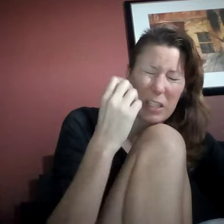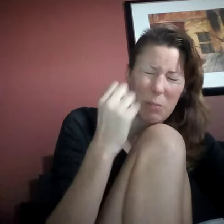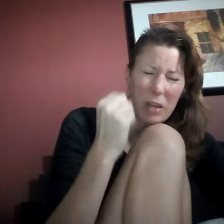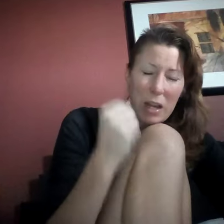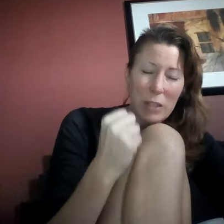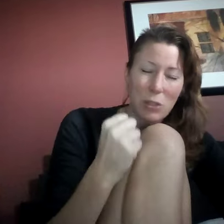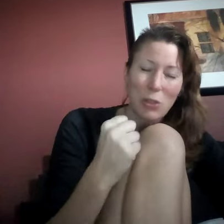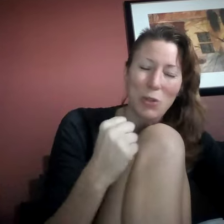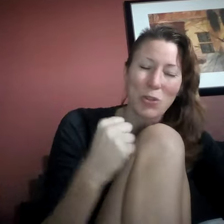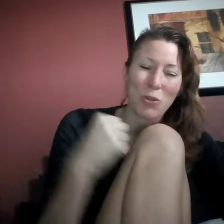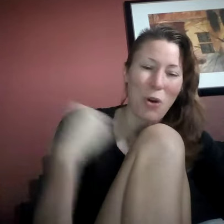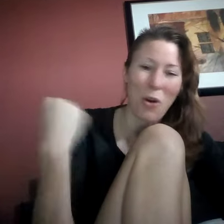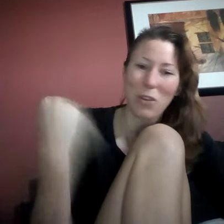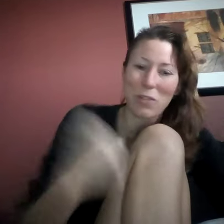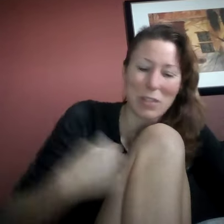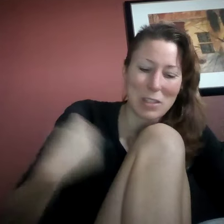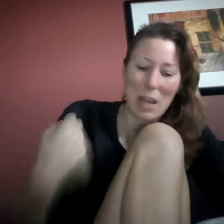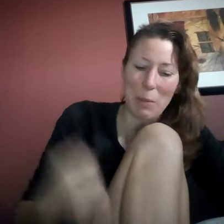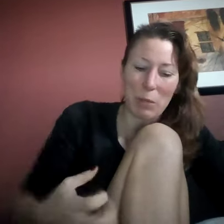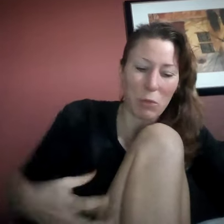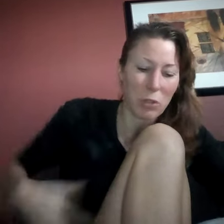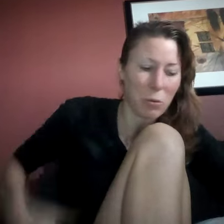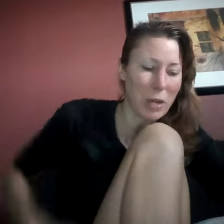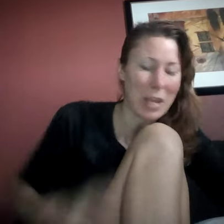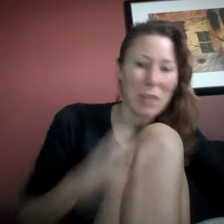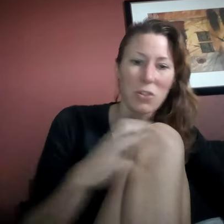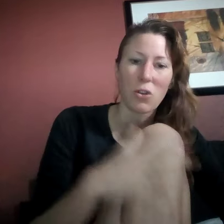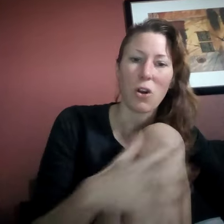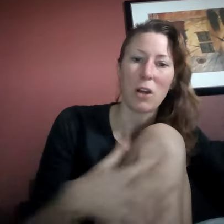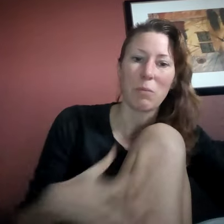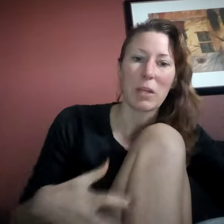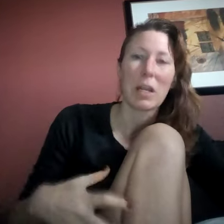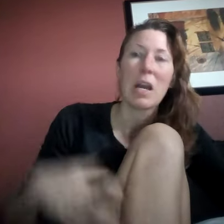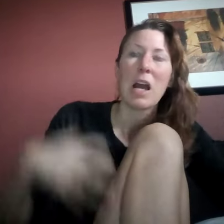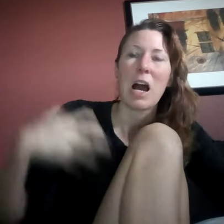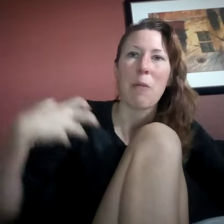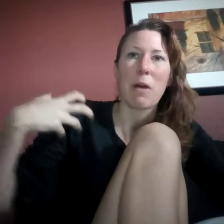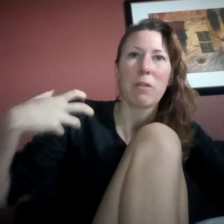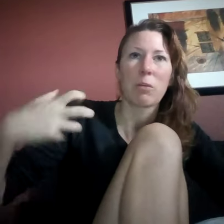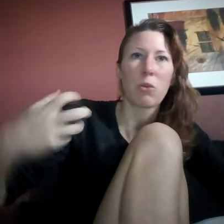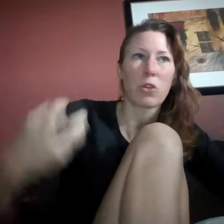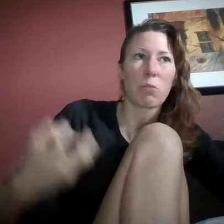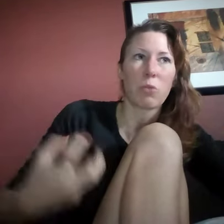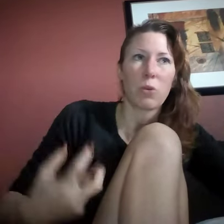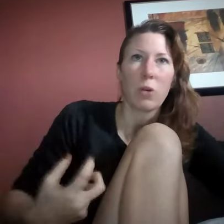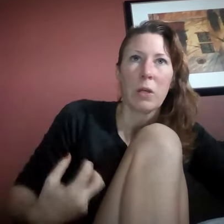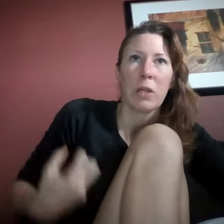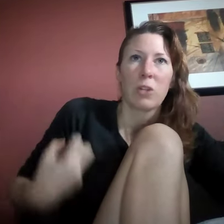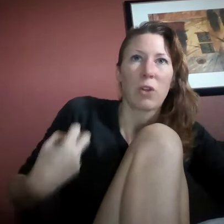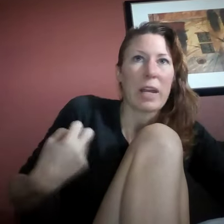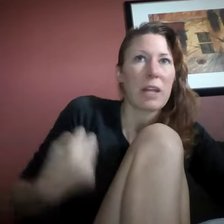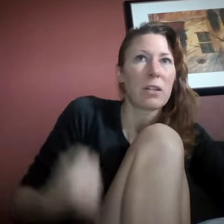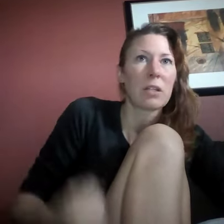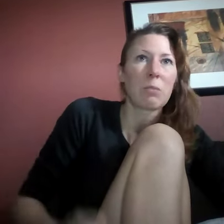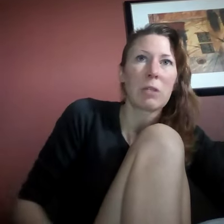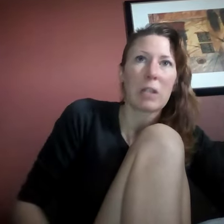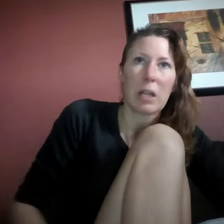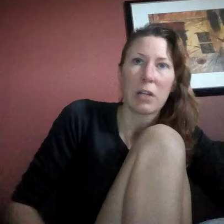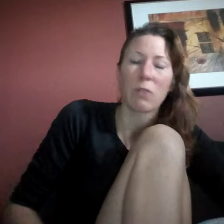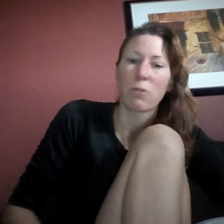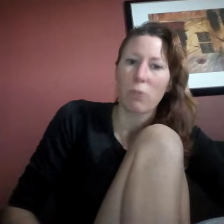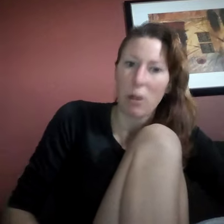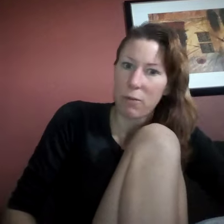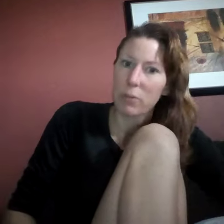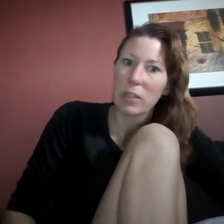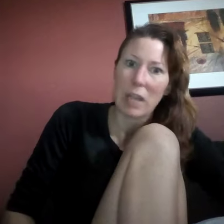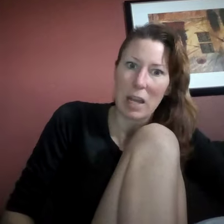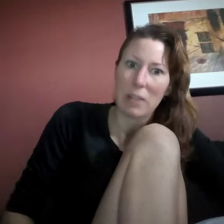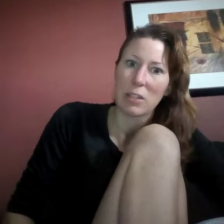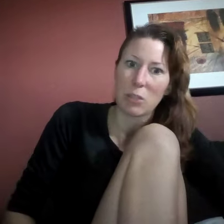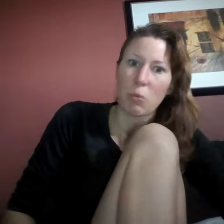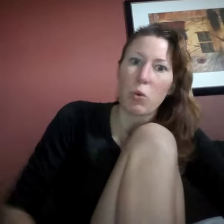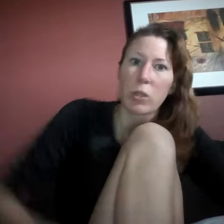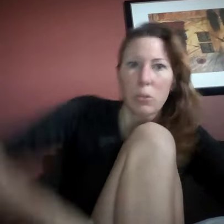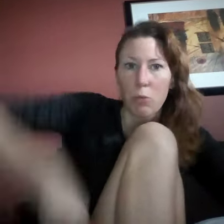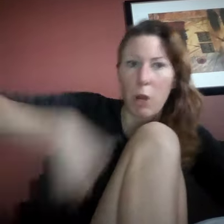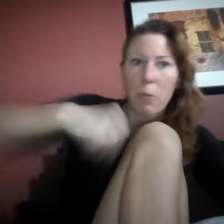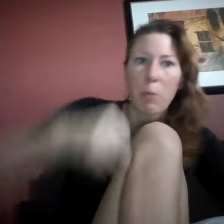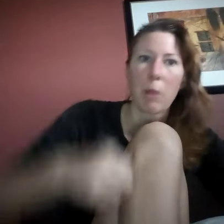keep my eyes closed. So all of this is happening. Multiple hands are on me. I'm having multiple, they're handling me kind of roughly at this point to prop up my